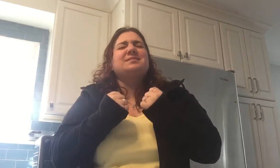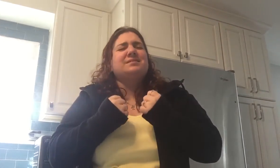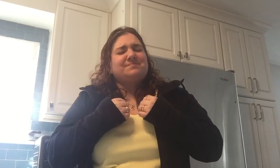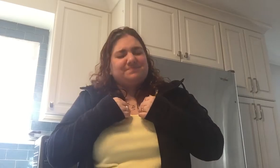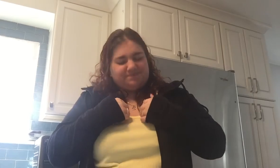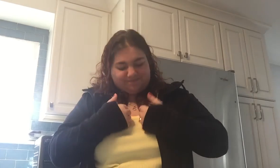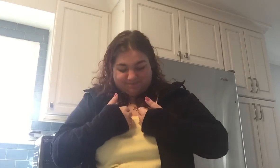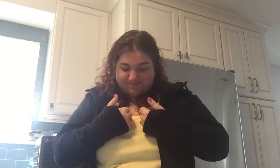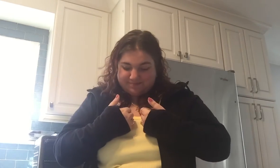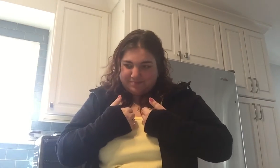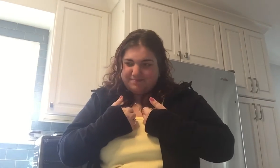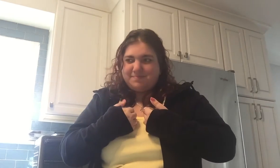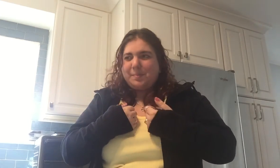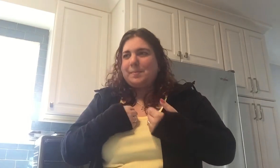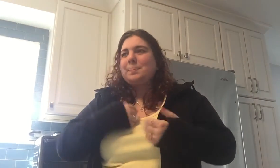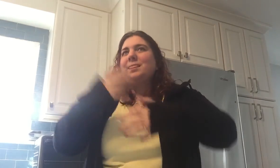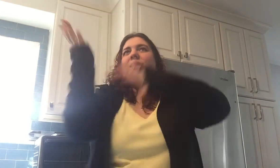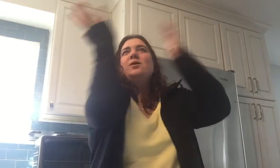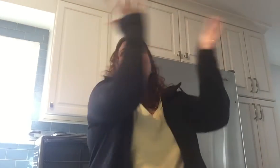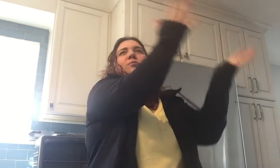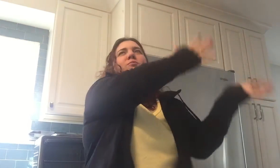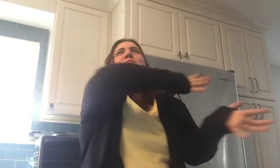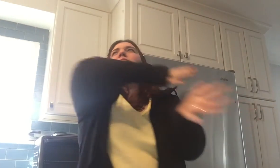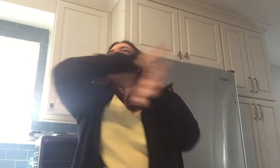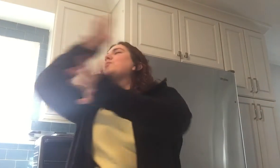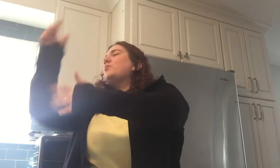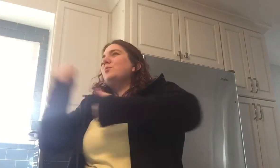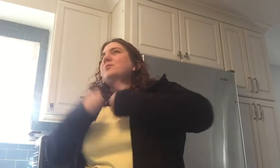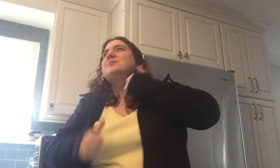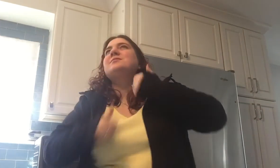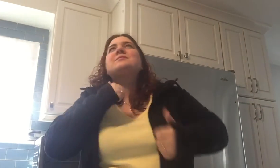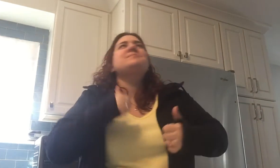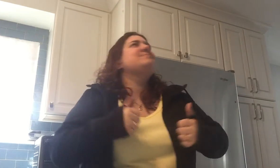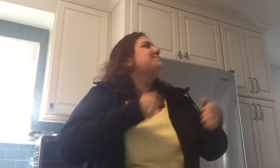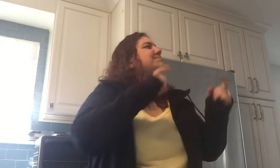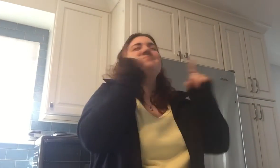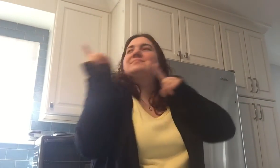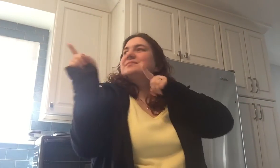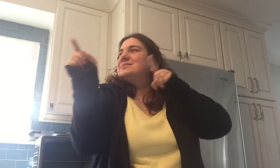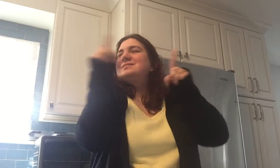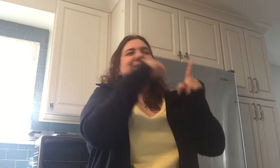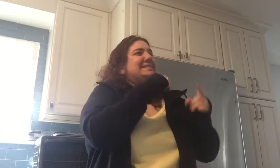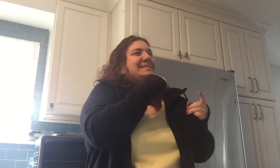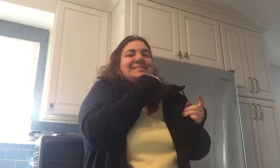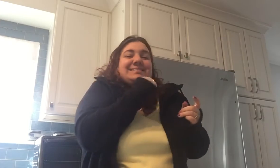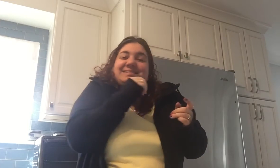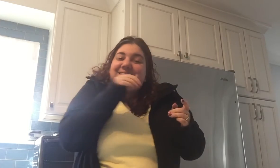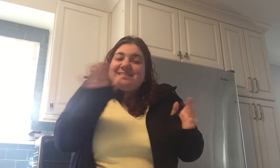cry And I don't know which way the wind will blow